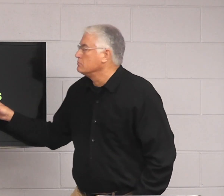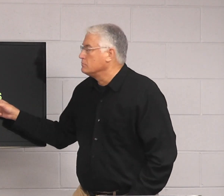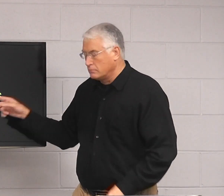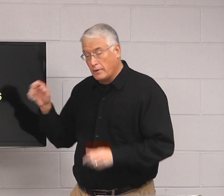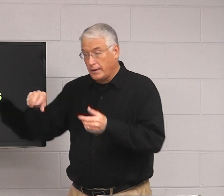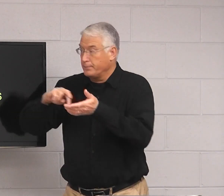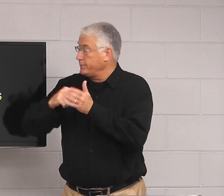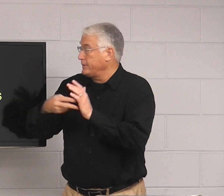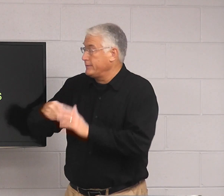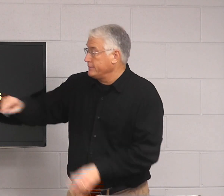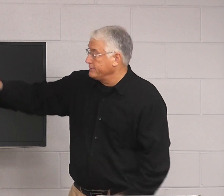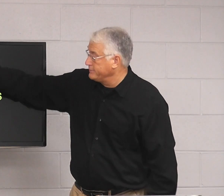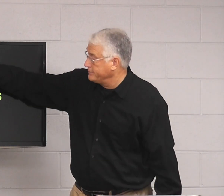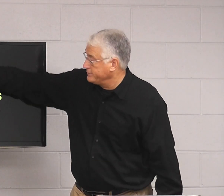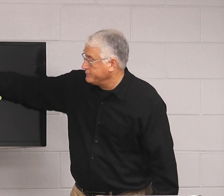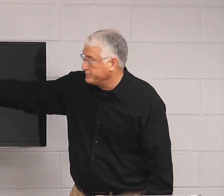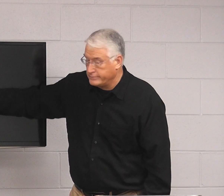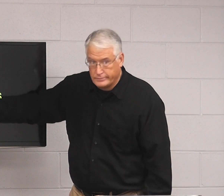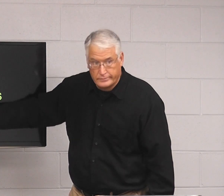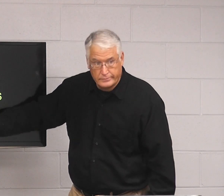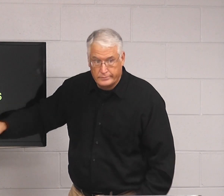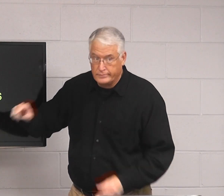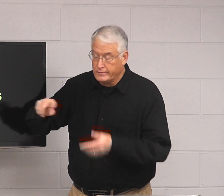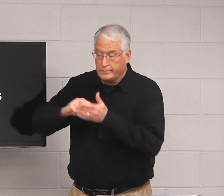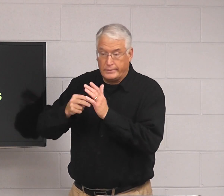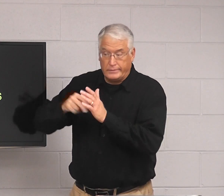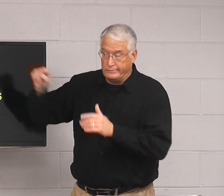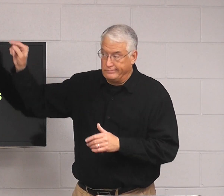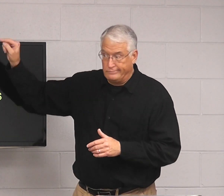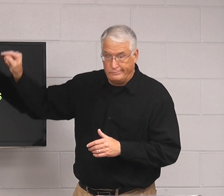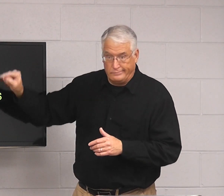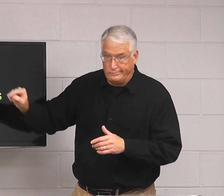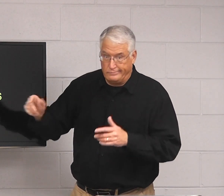Yes. Sapros means each one of these. can mean any of these.